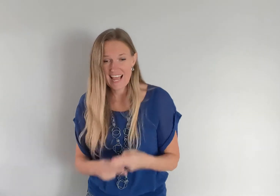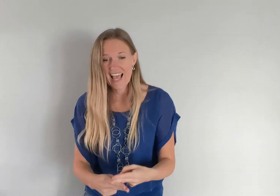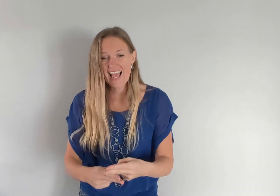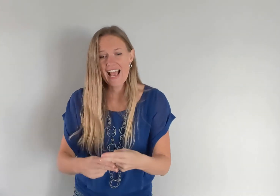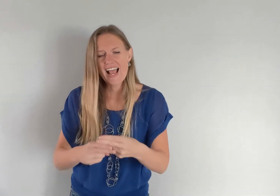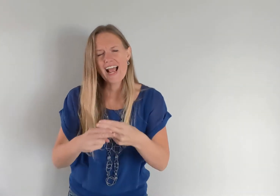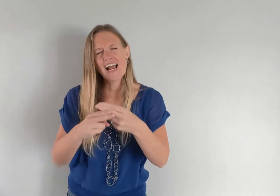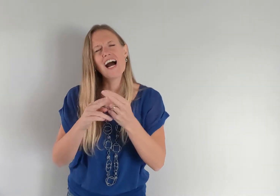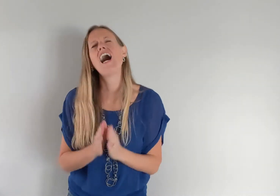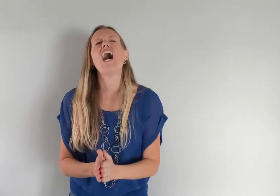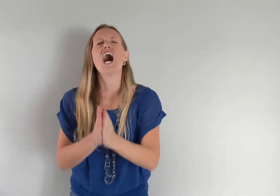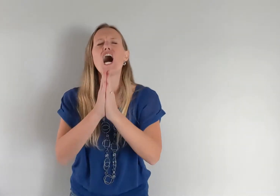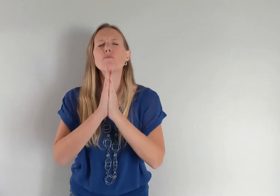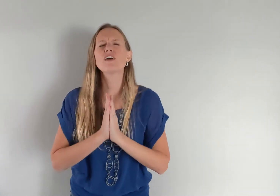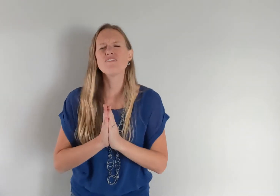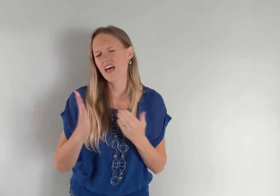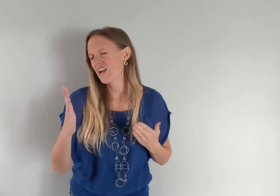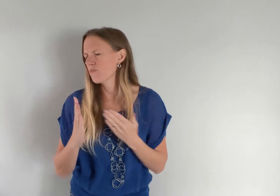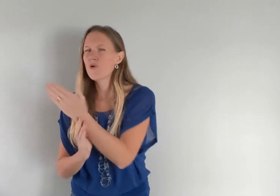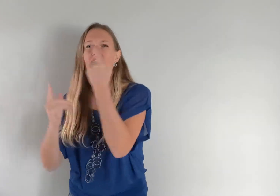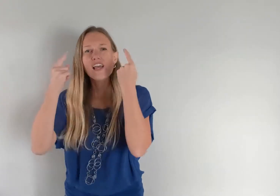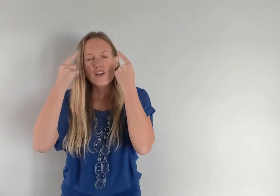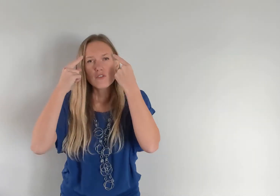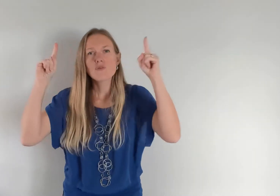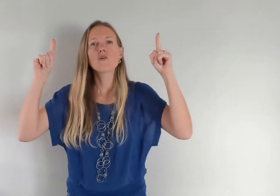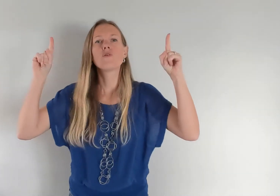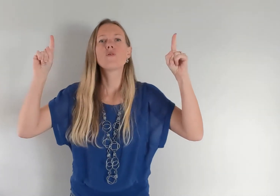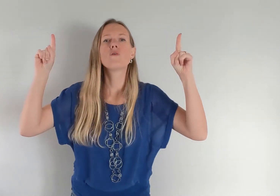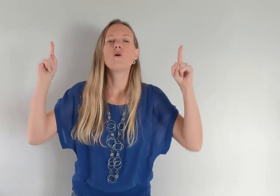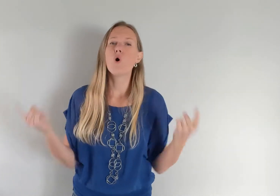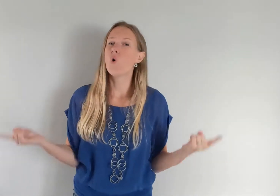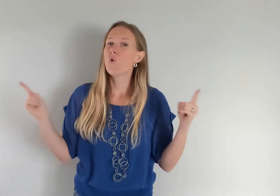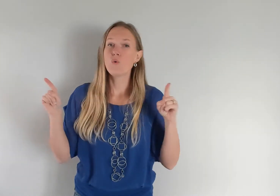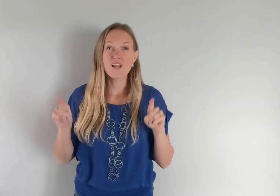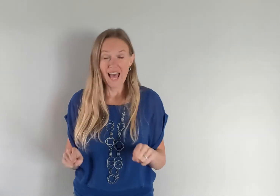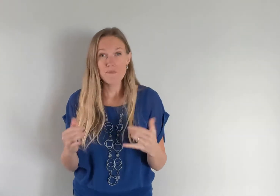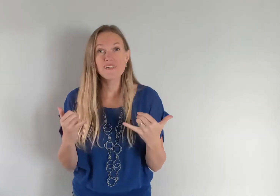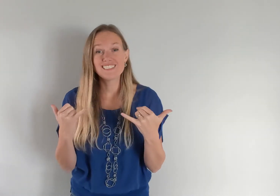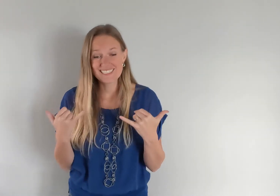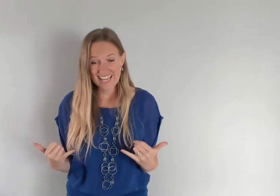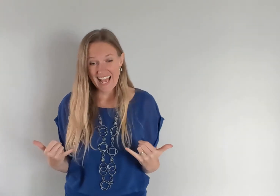name I pray that a breakthrough would happen today